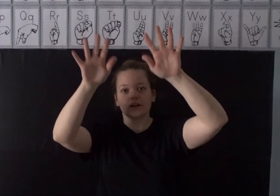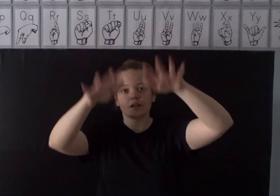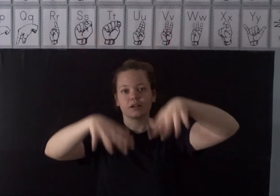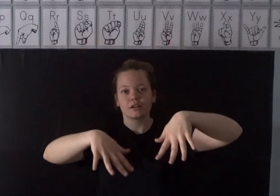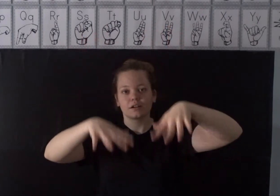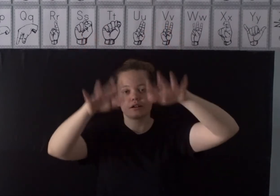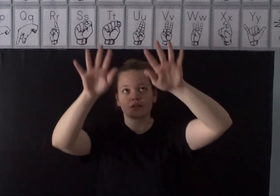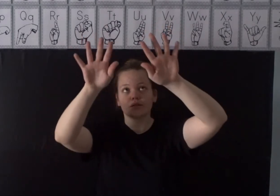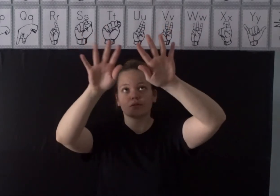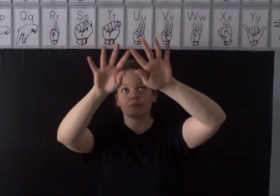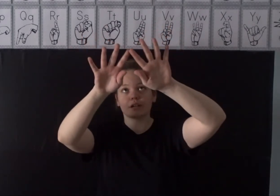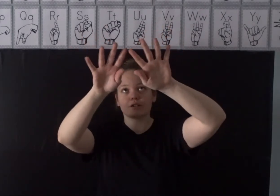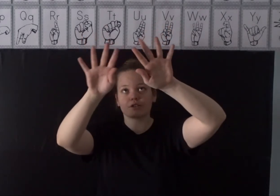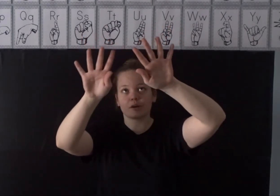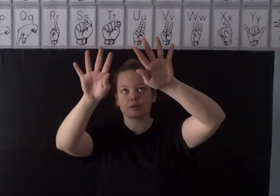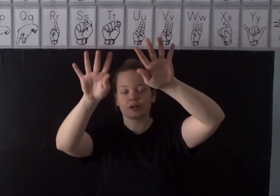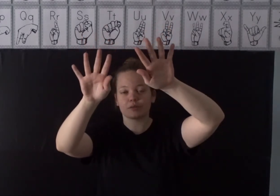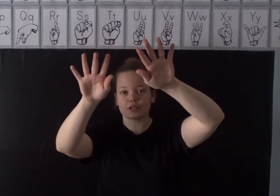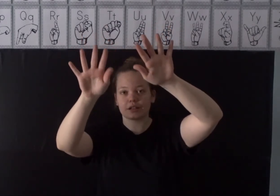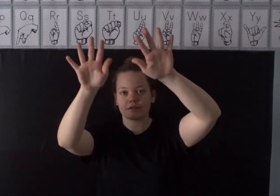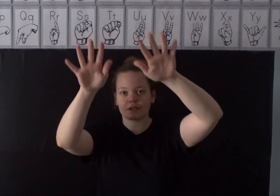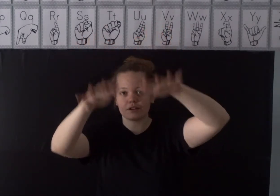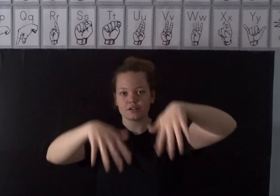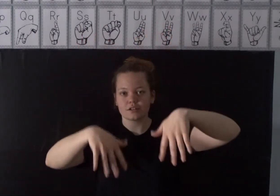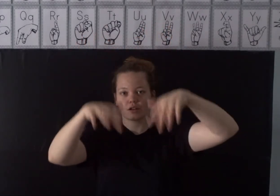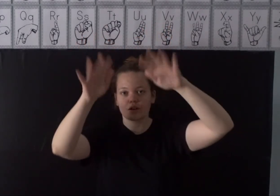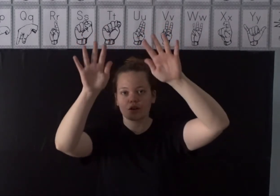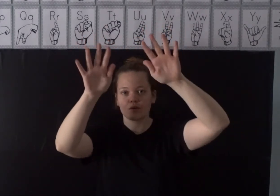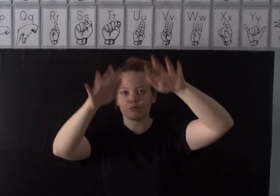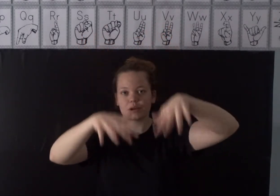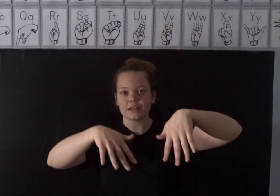raindrops are almost like your fingers. Rain.